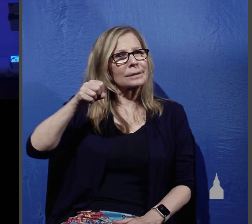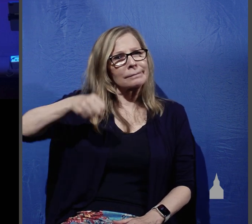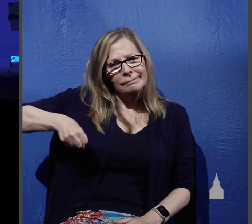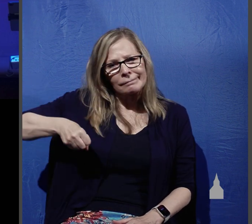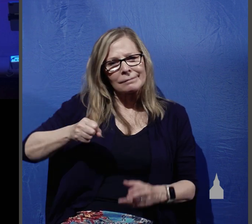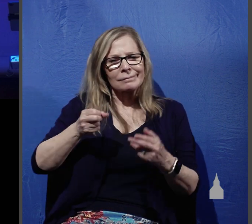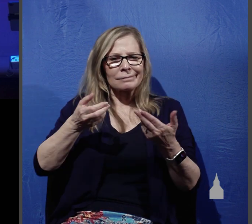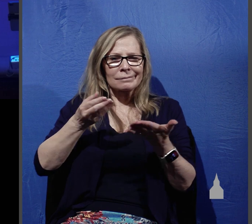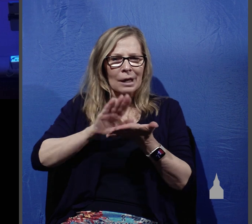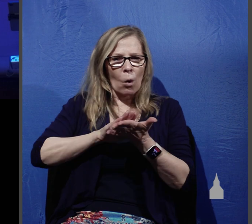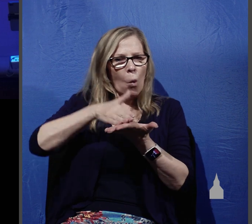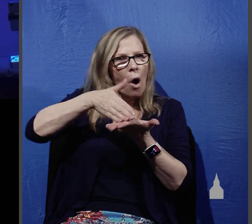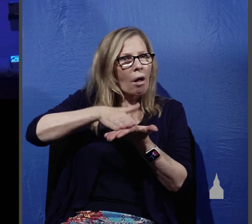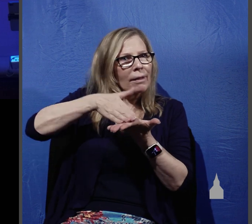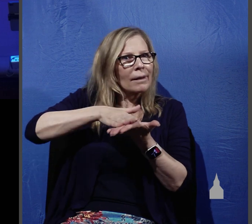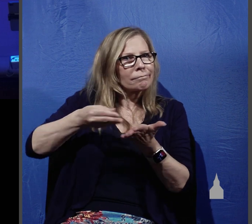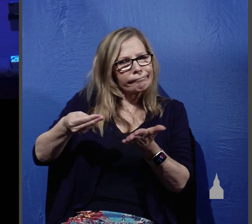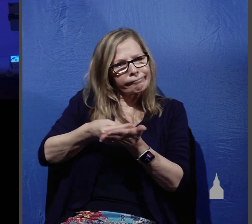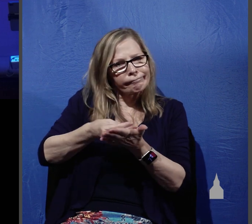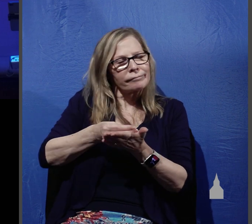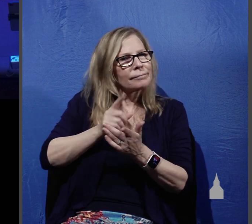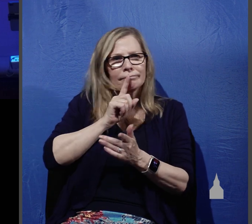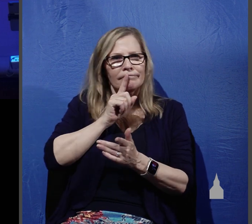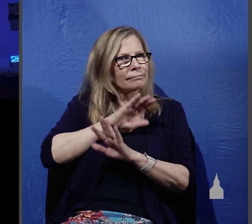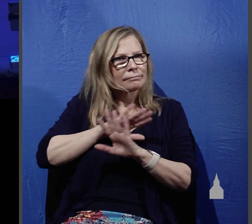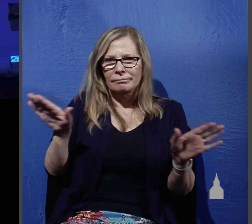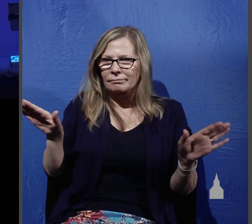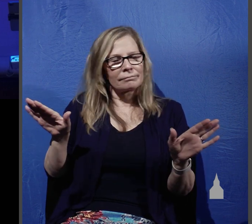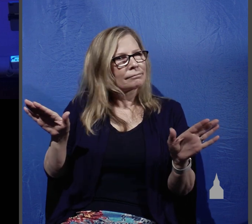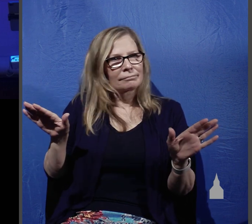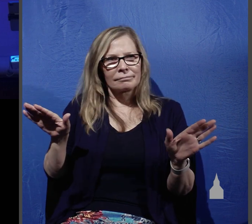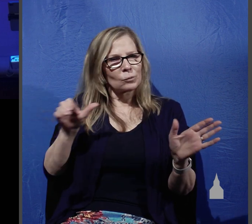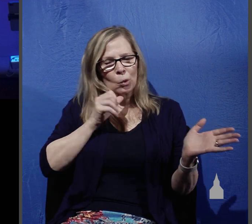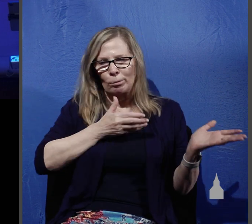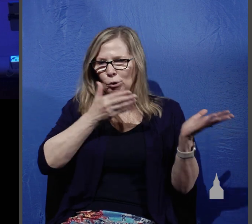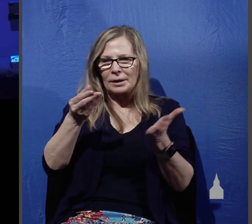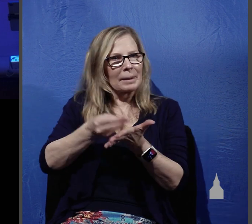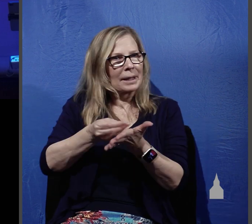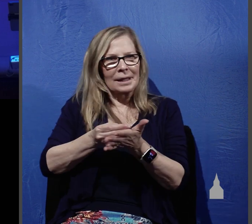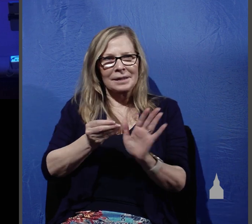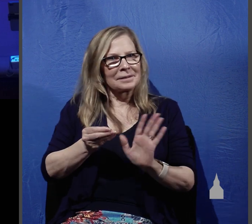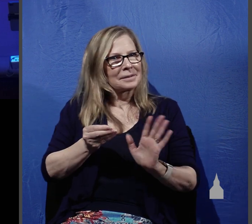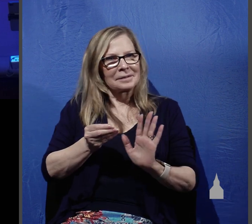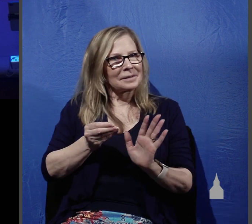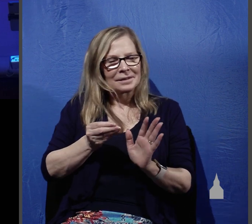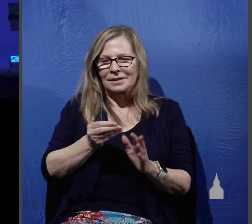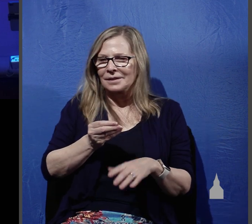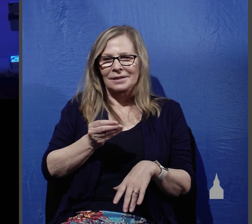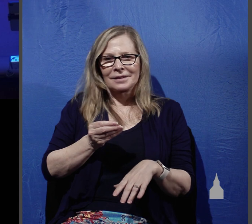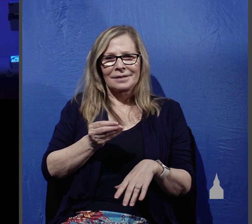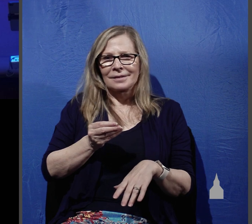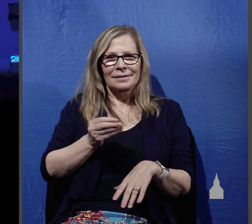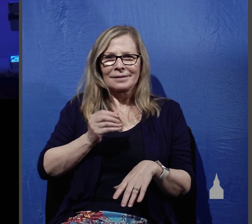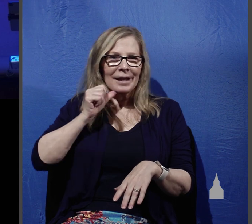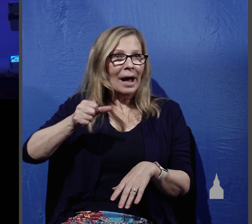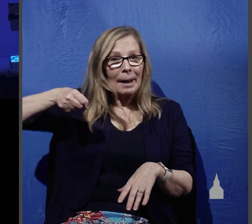to carry money says don't carry any money with you don't carry a bag with you which was a